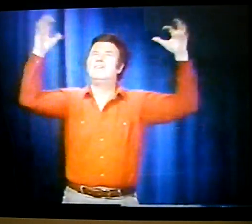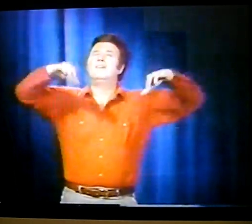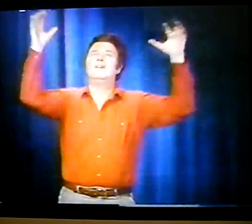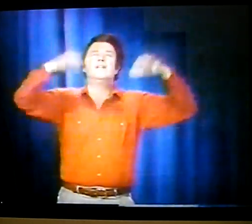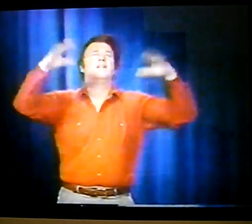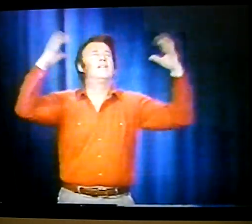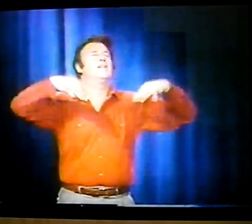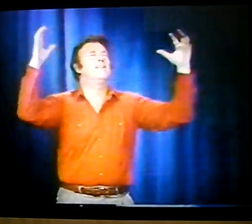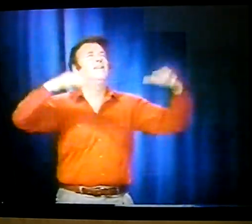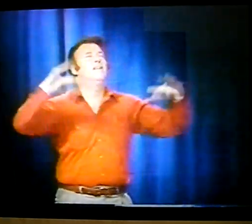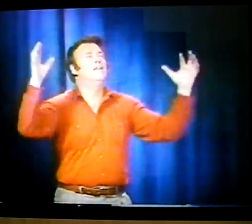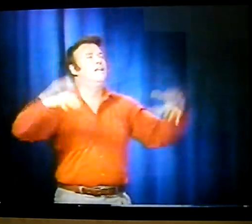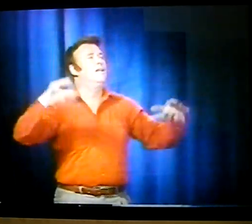And it began to rain.